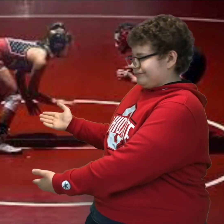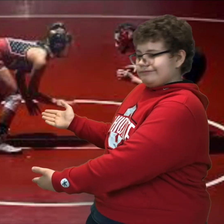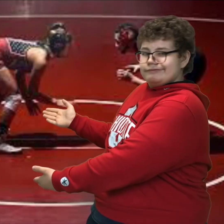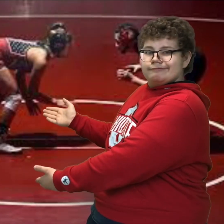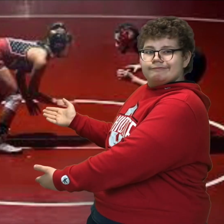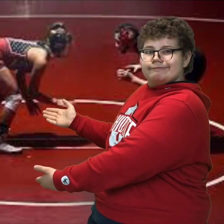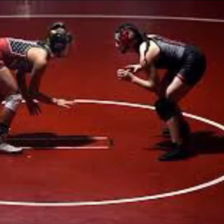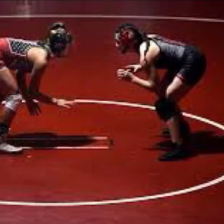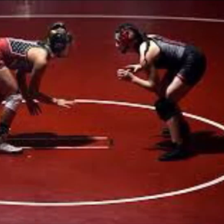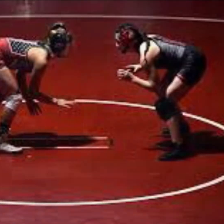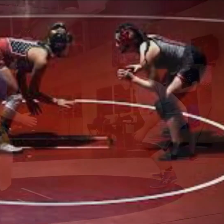Take a look.